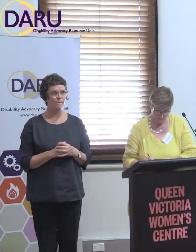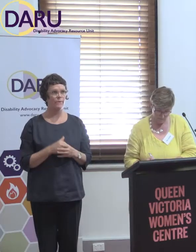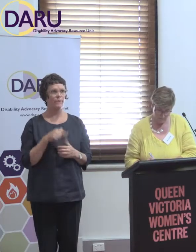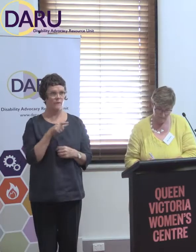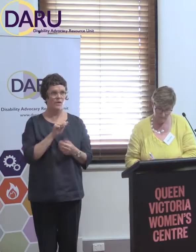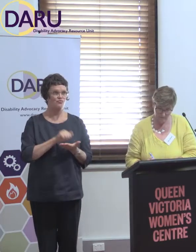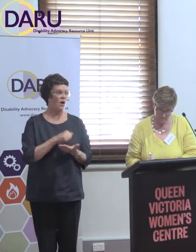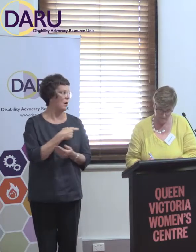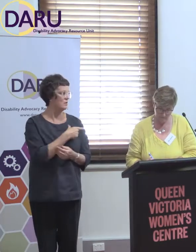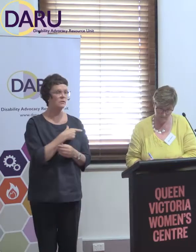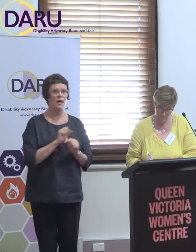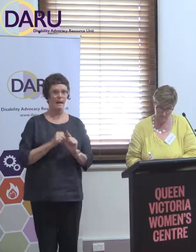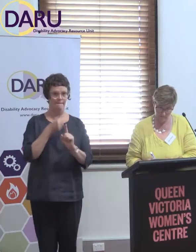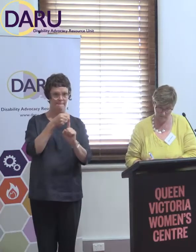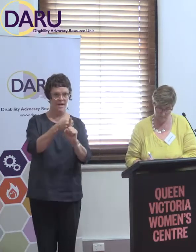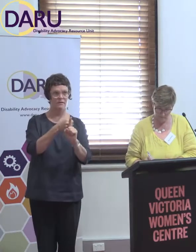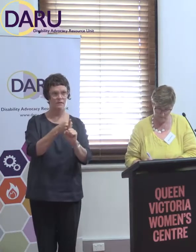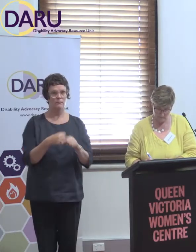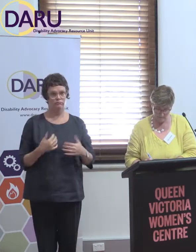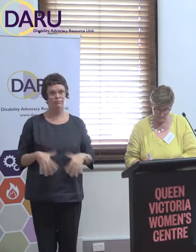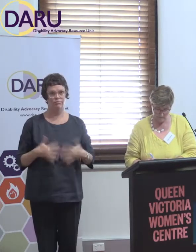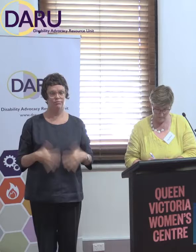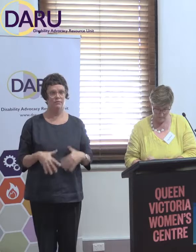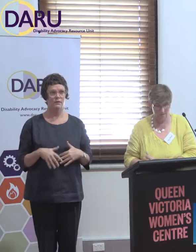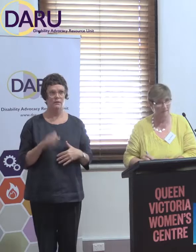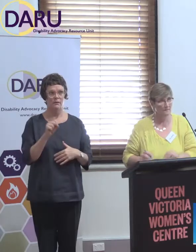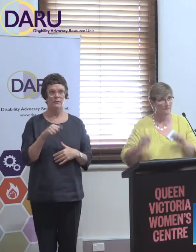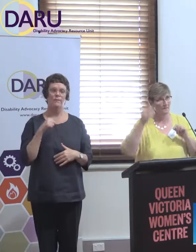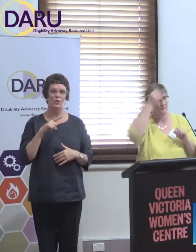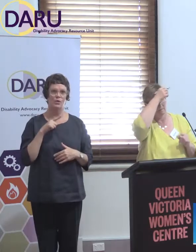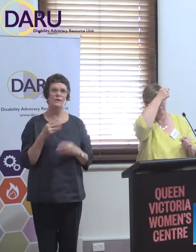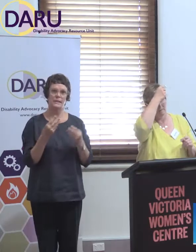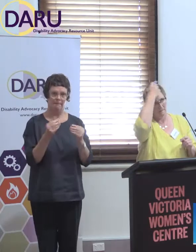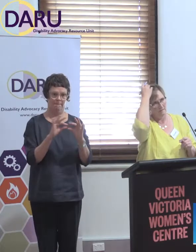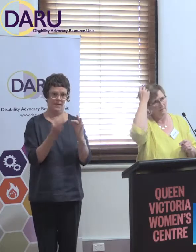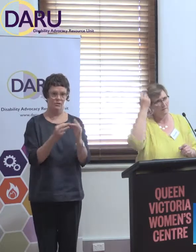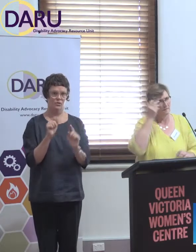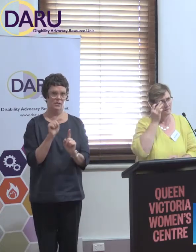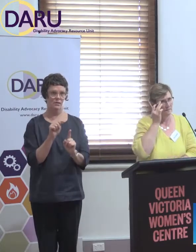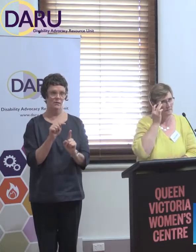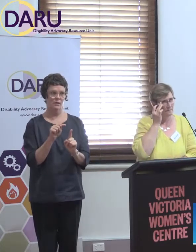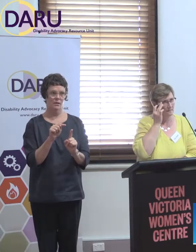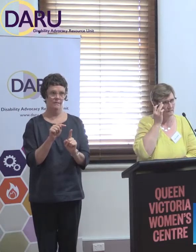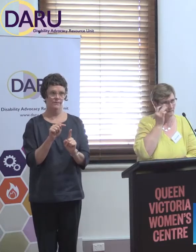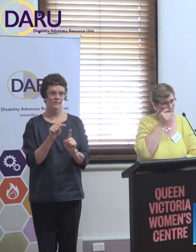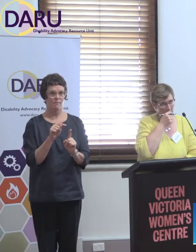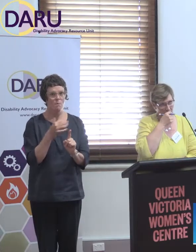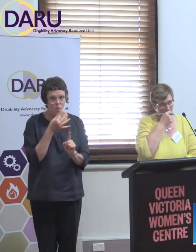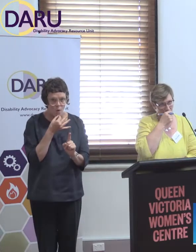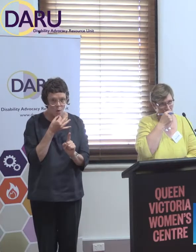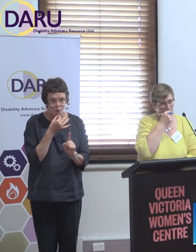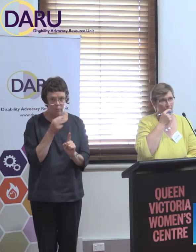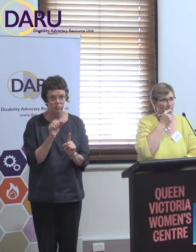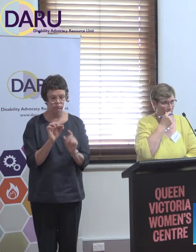That's right. The impact's quite significant because there are some agencies who are very small